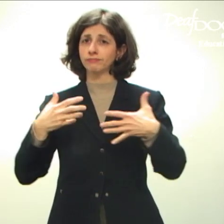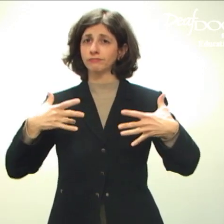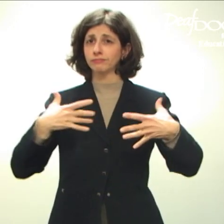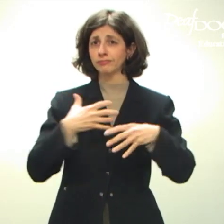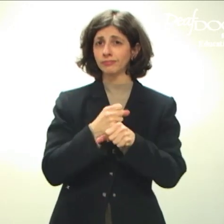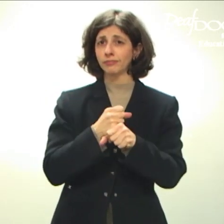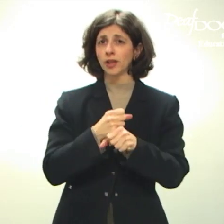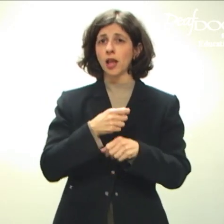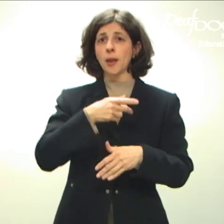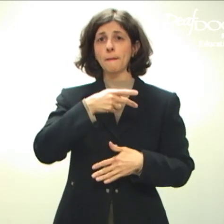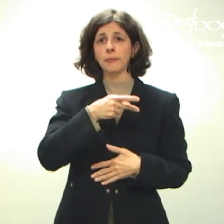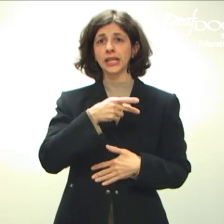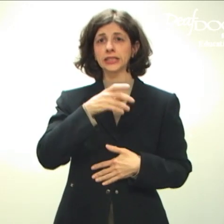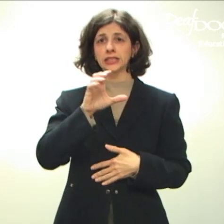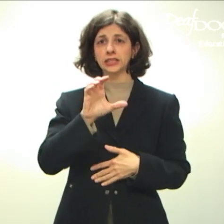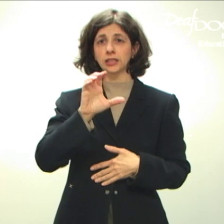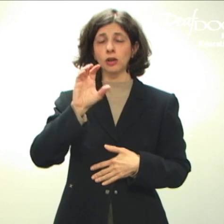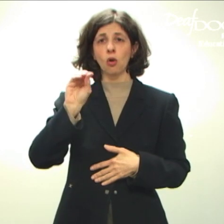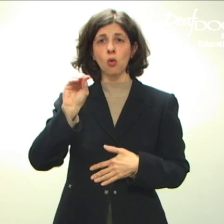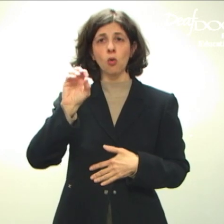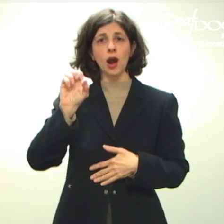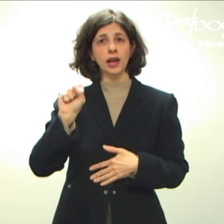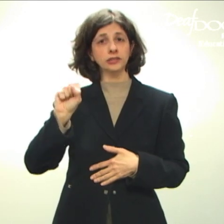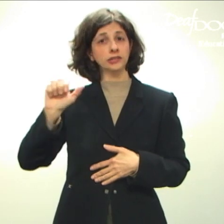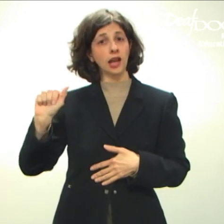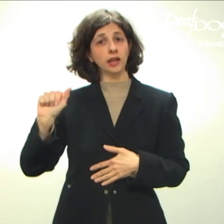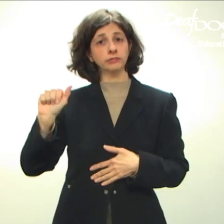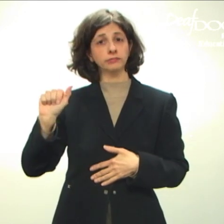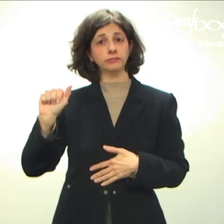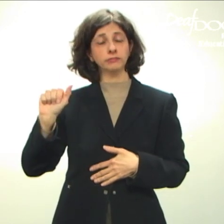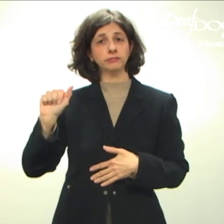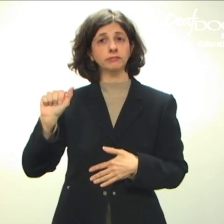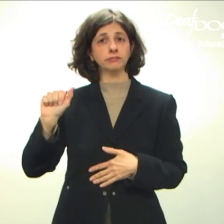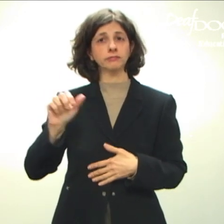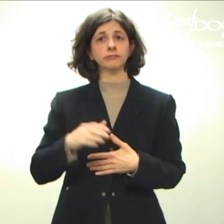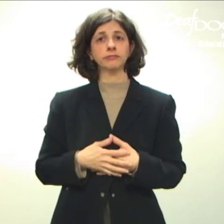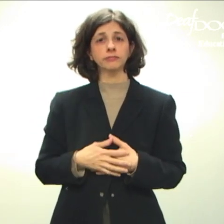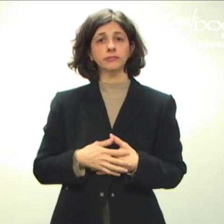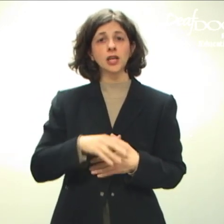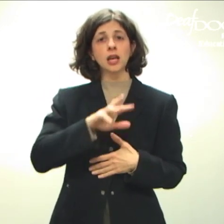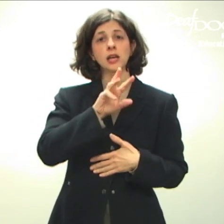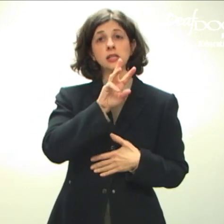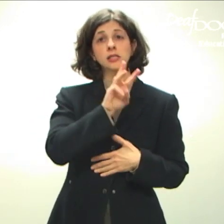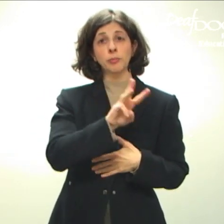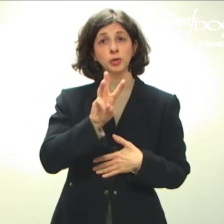or PCOSA, www